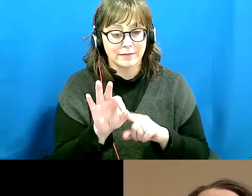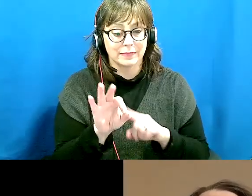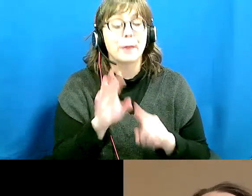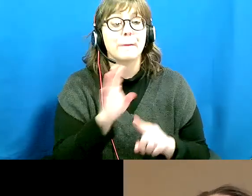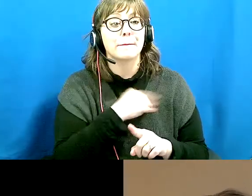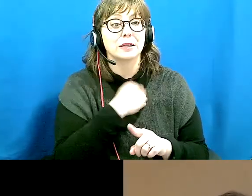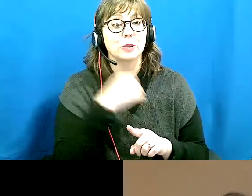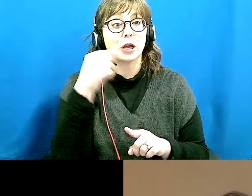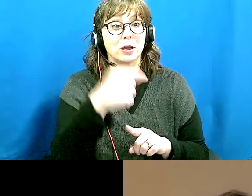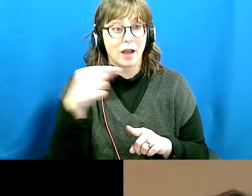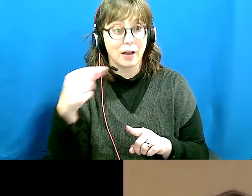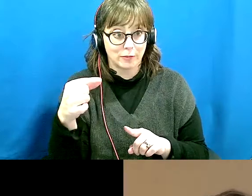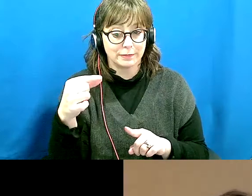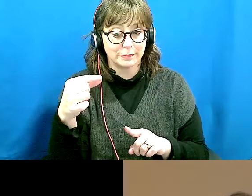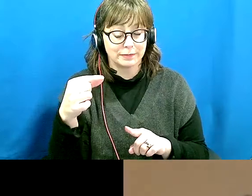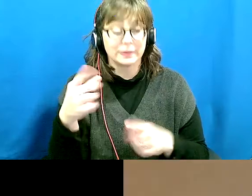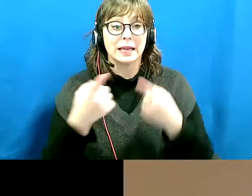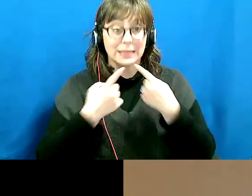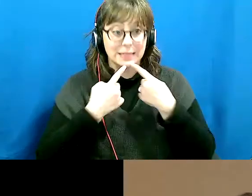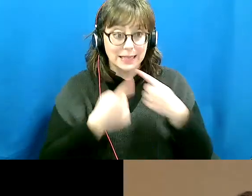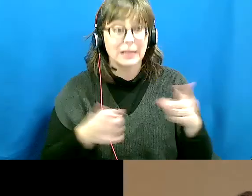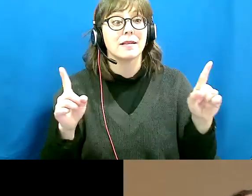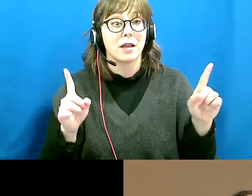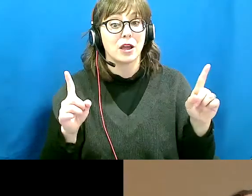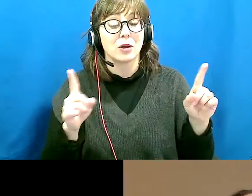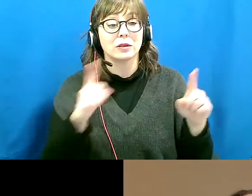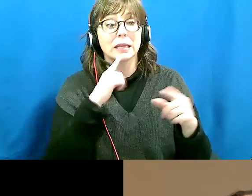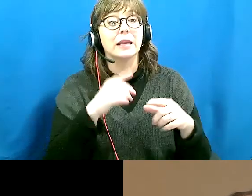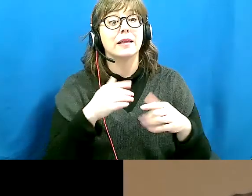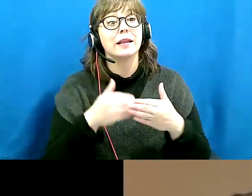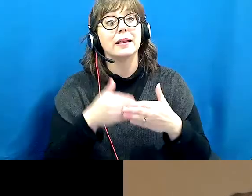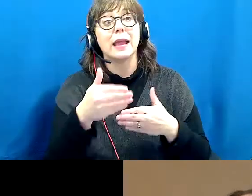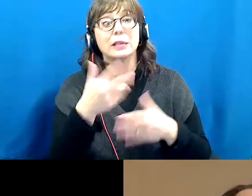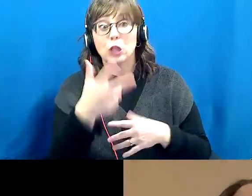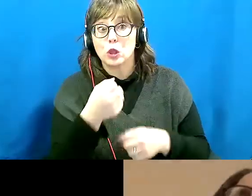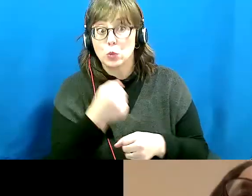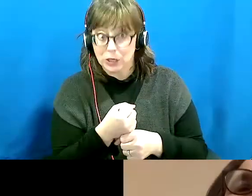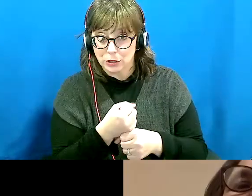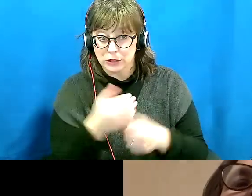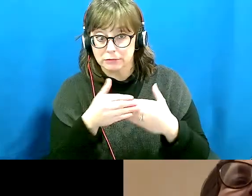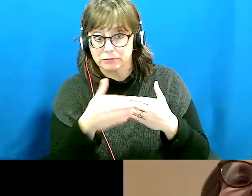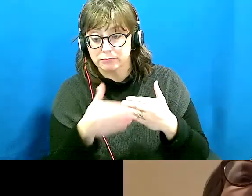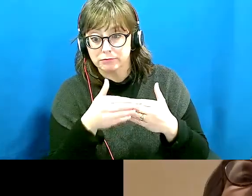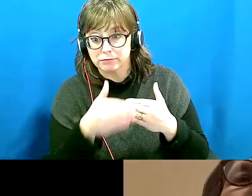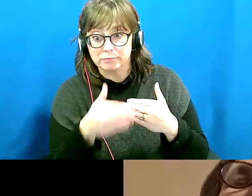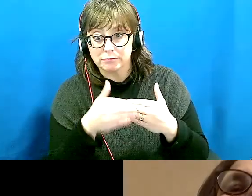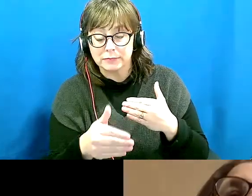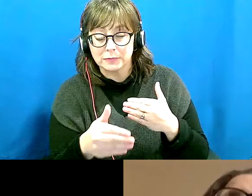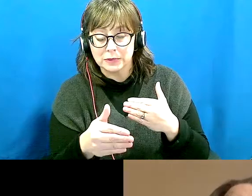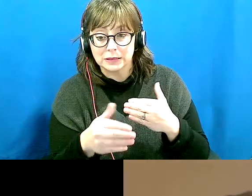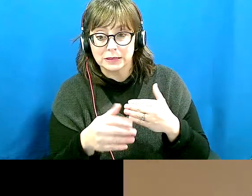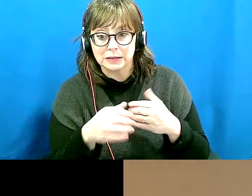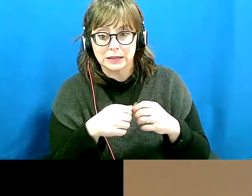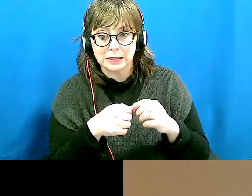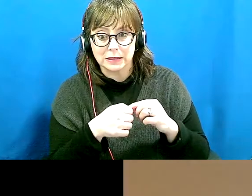government has declared that within the next three years, the Manitoba